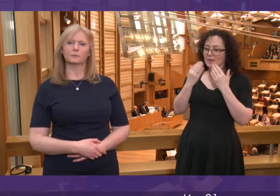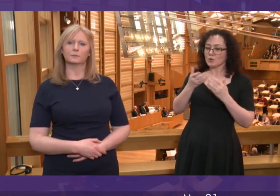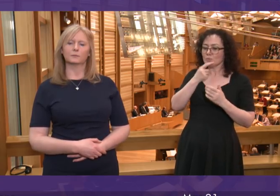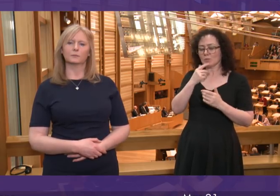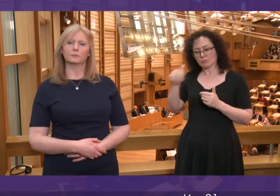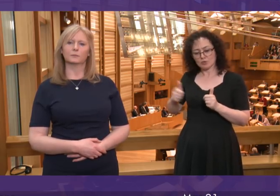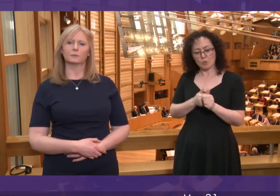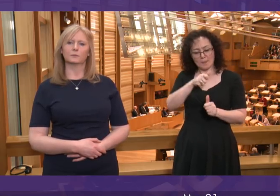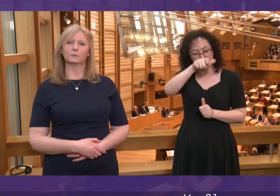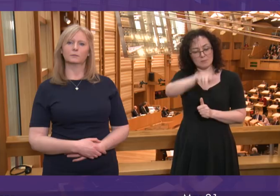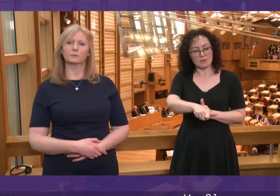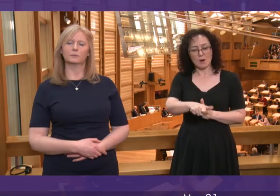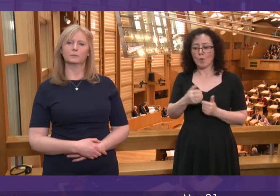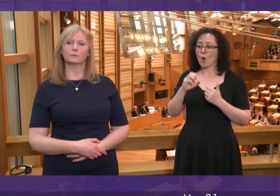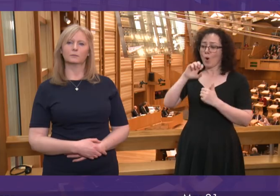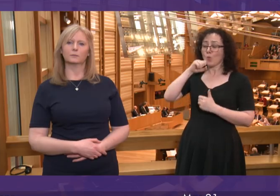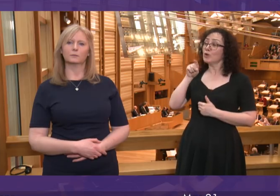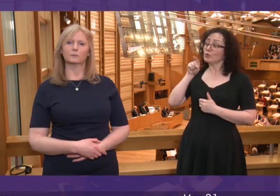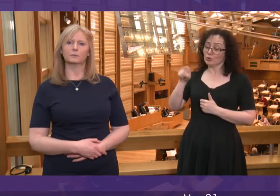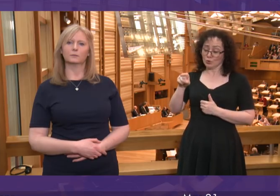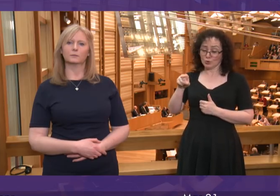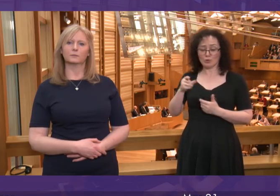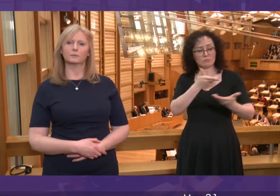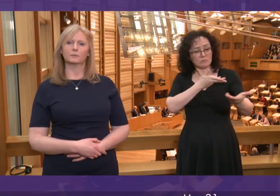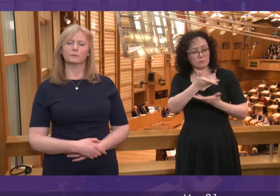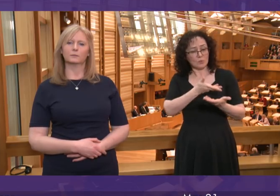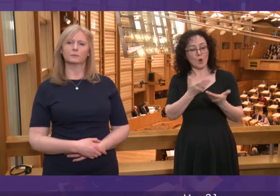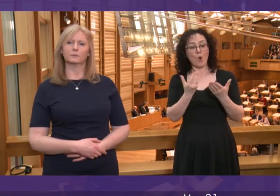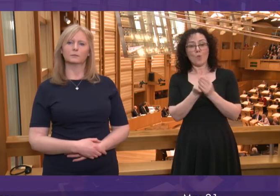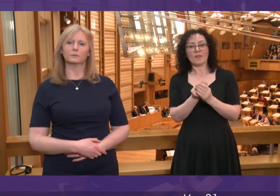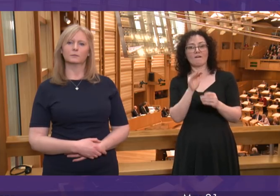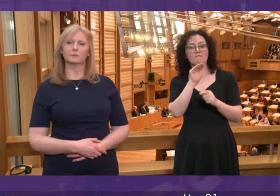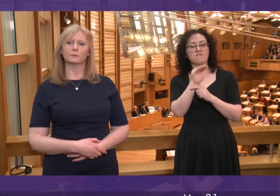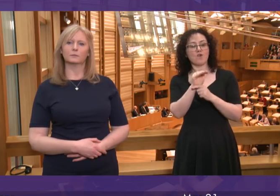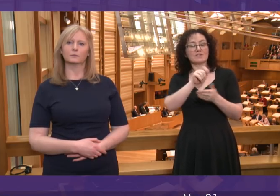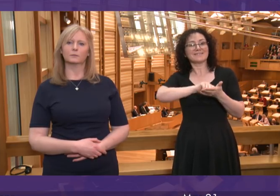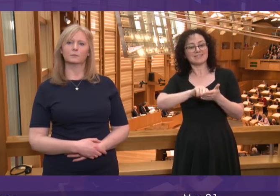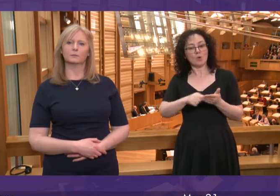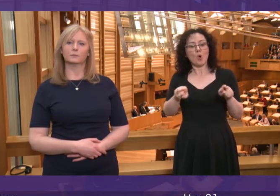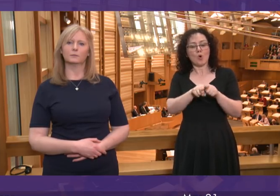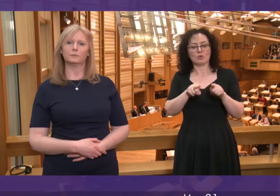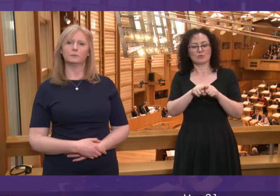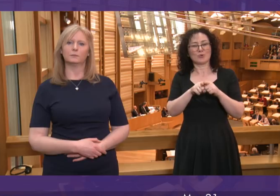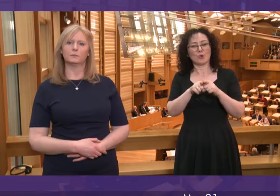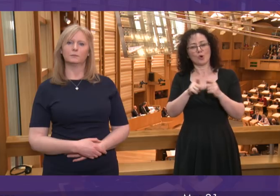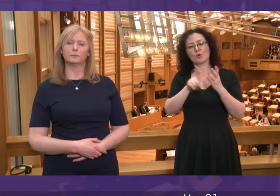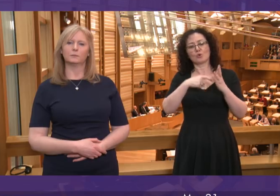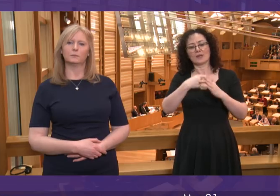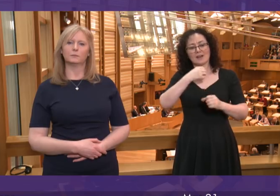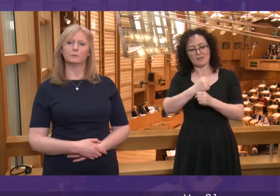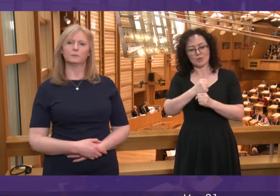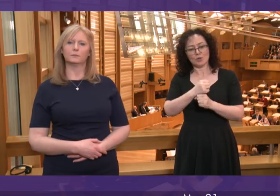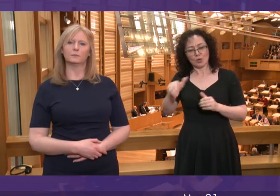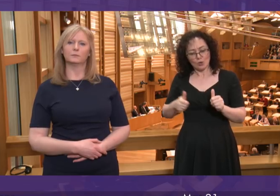will the First Minister use her influence and speak to the Foreign Secretary and UK Government to urge them to provide support and assistance